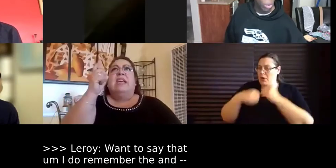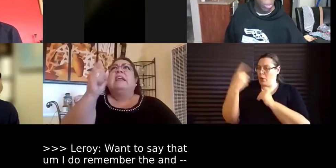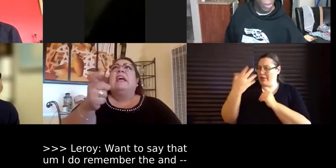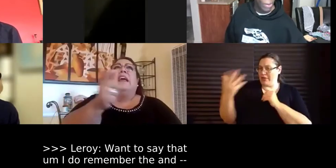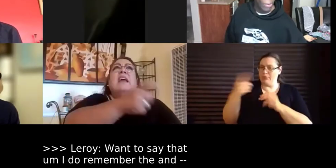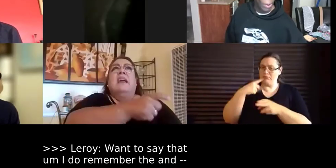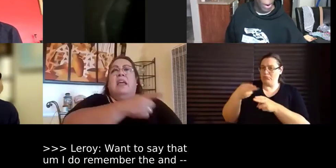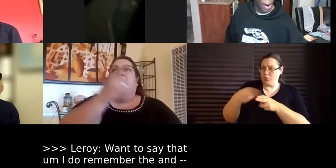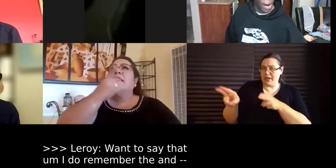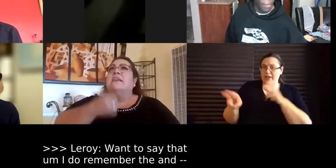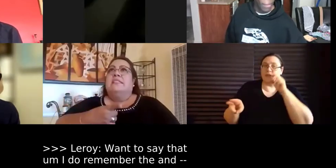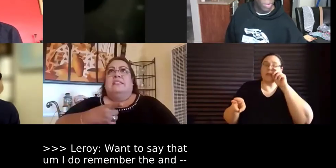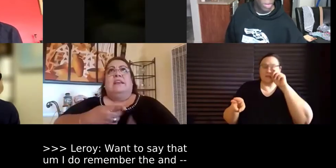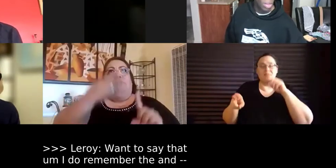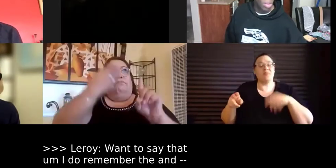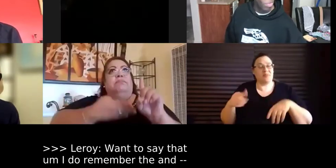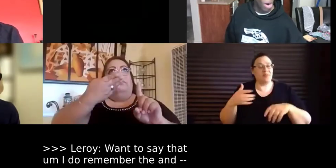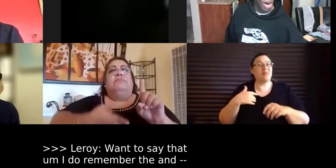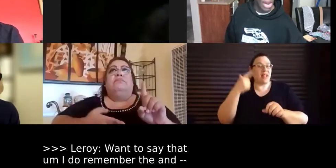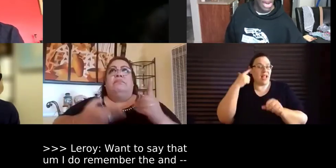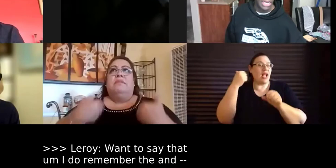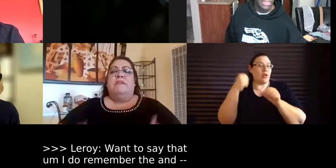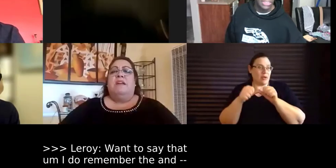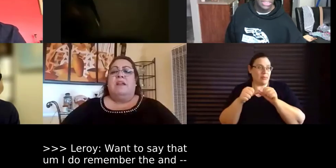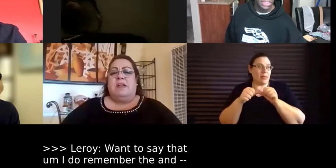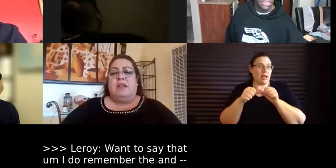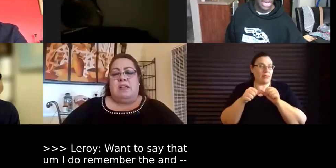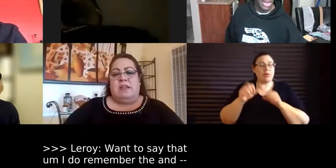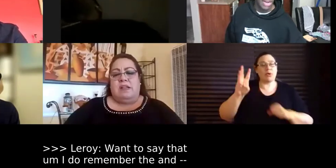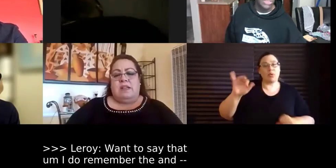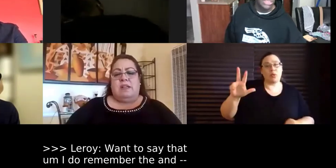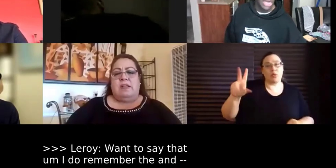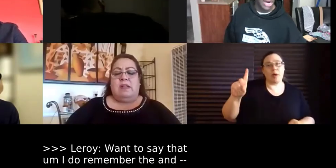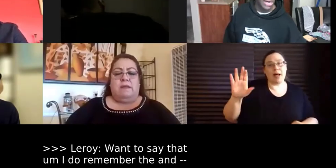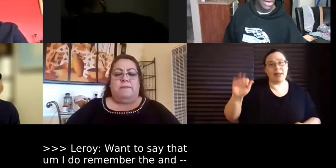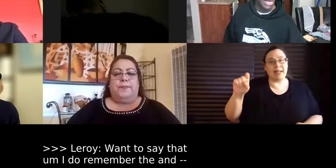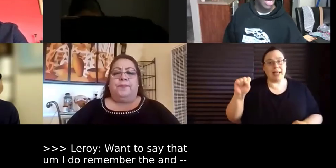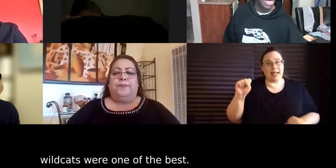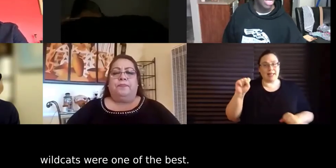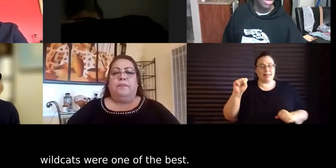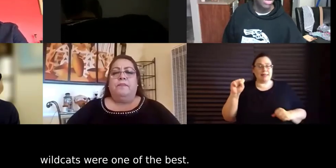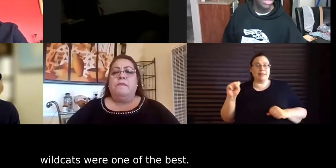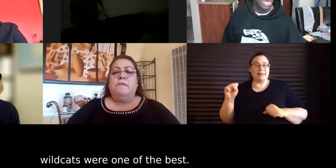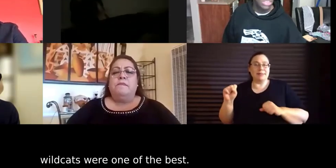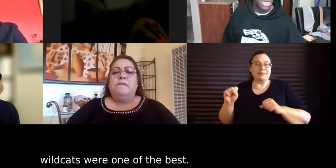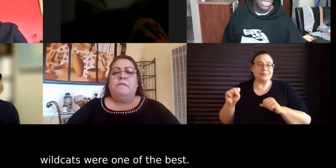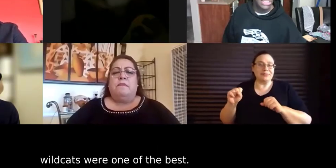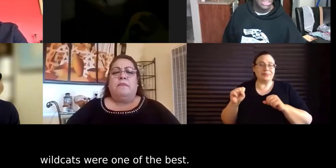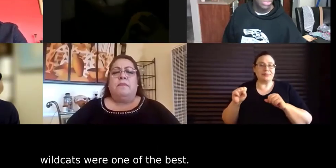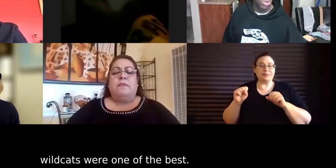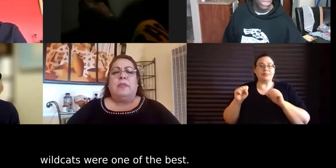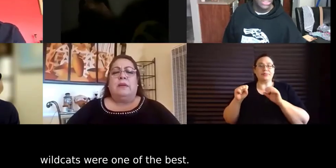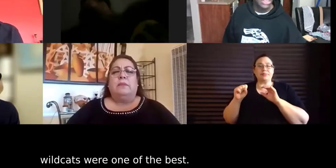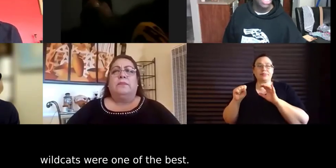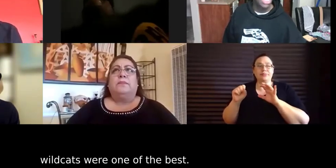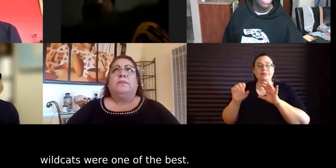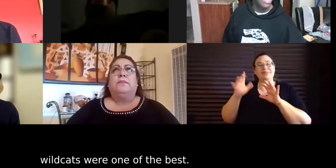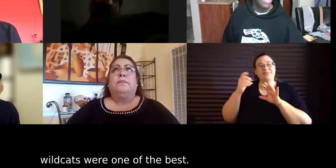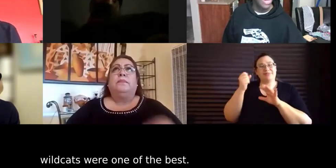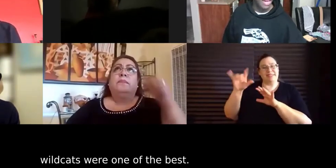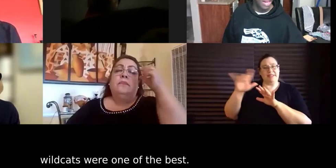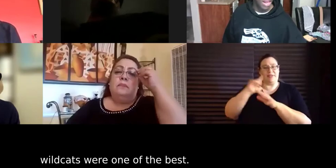remember um the broadcast it's a day designing because of the age of sports